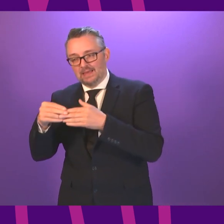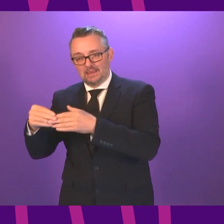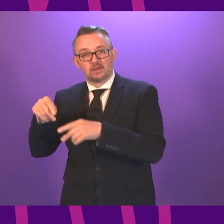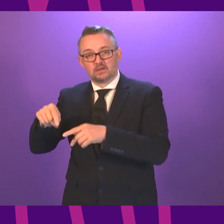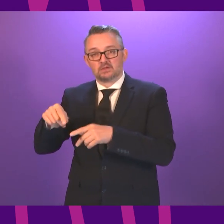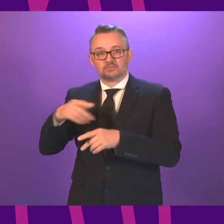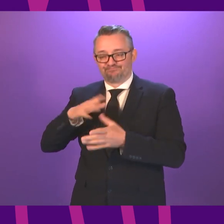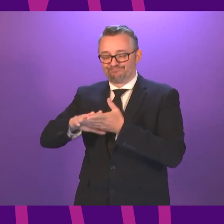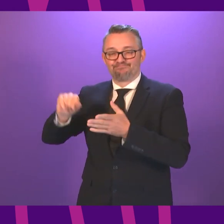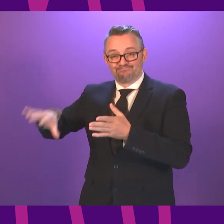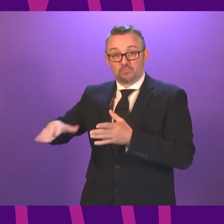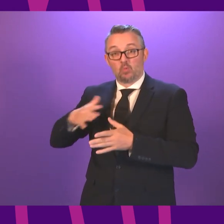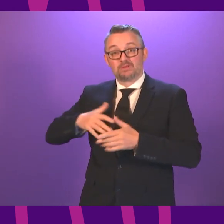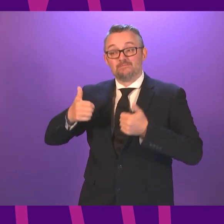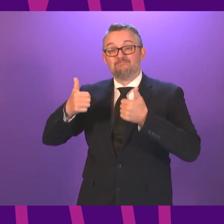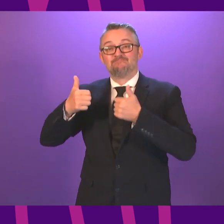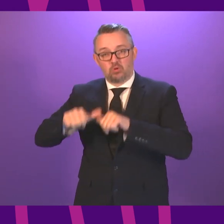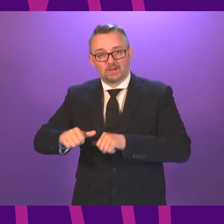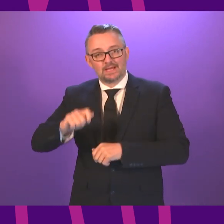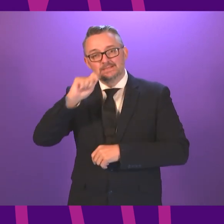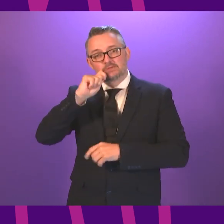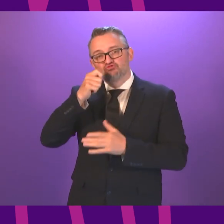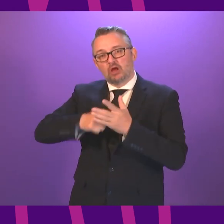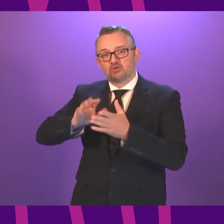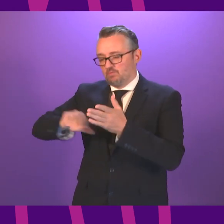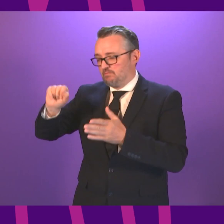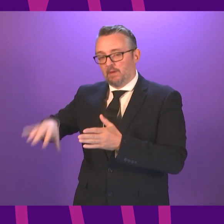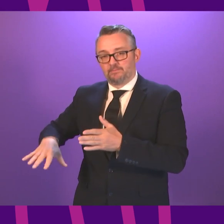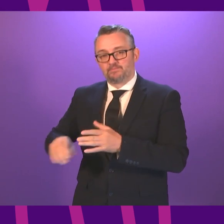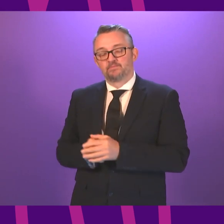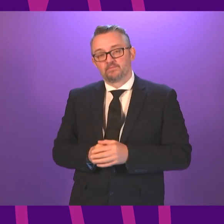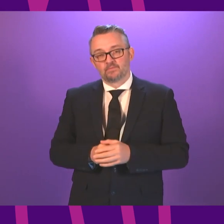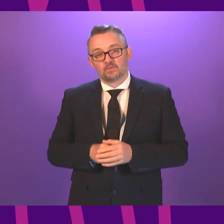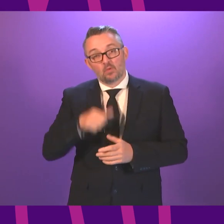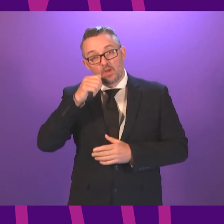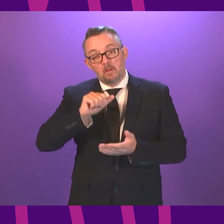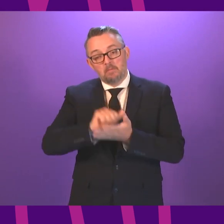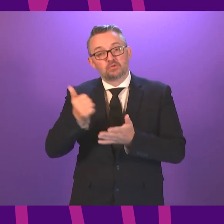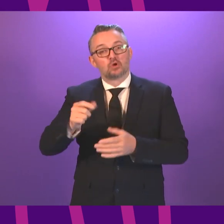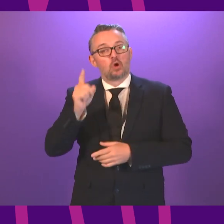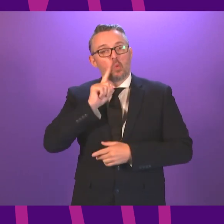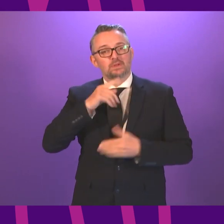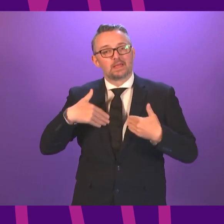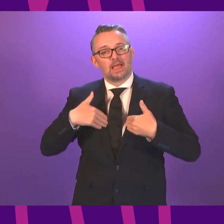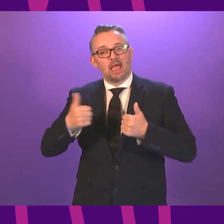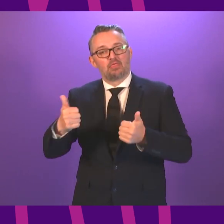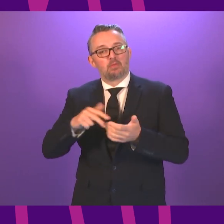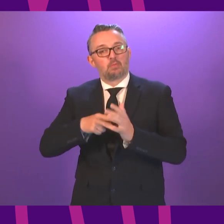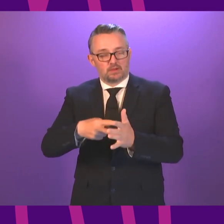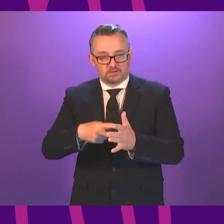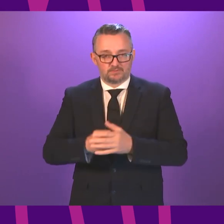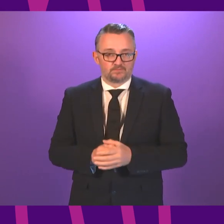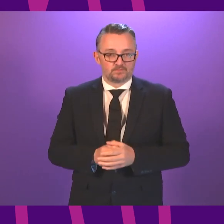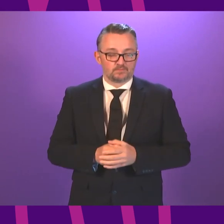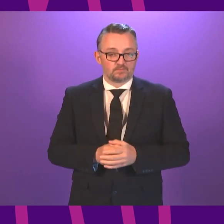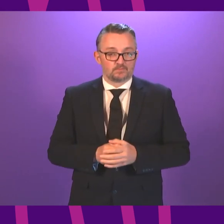towards abolishing dental charges altogether. And we will publish a women's health plan. Over the course of the Parliament, we will increase